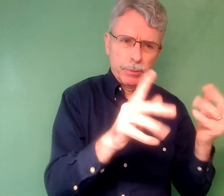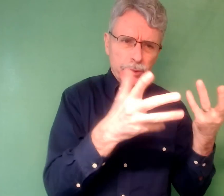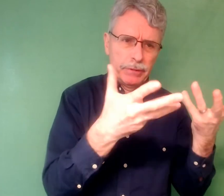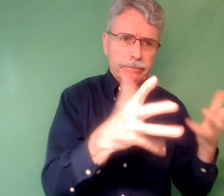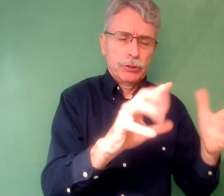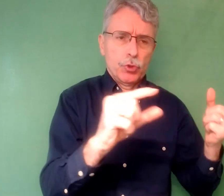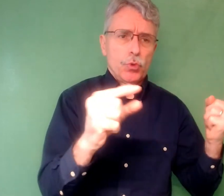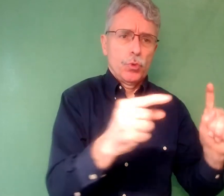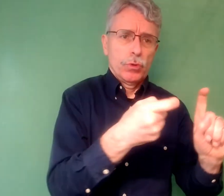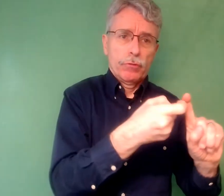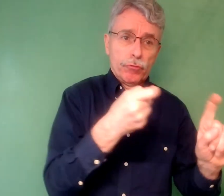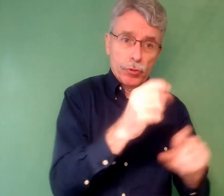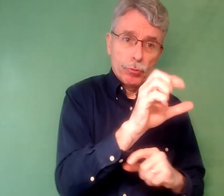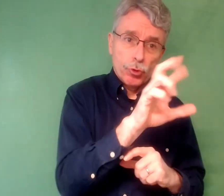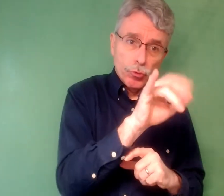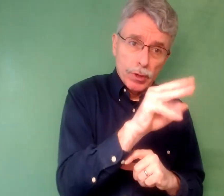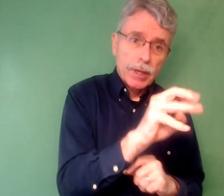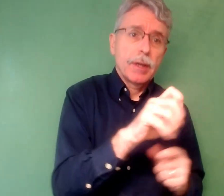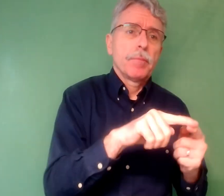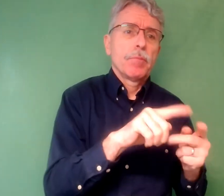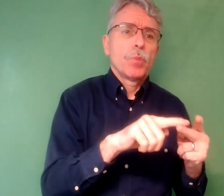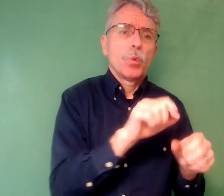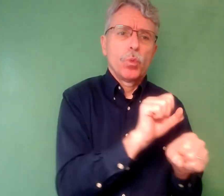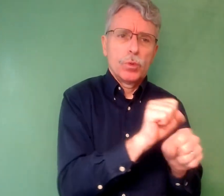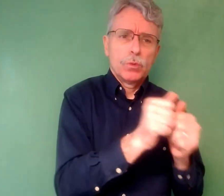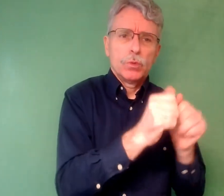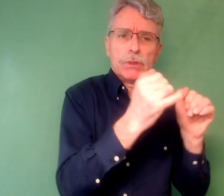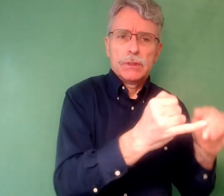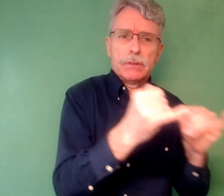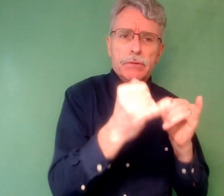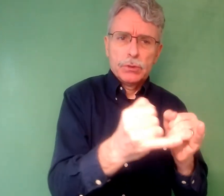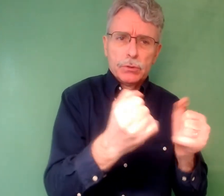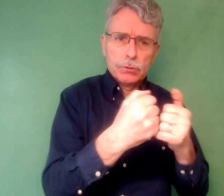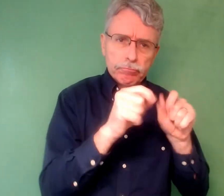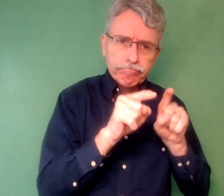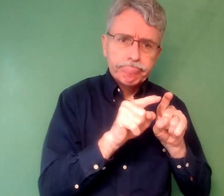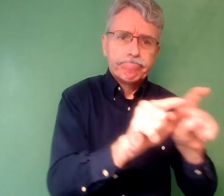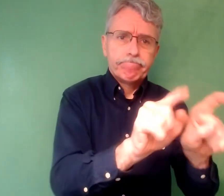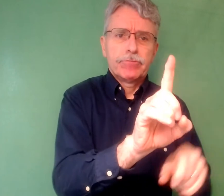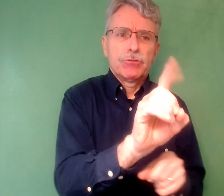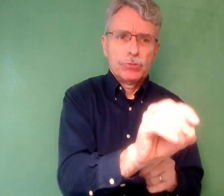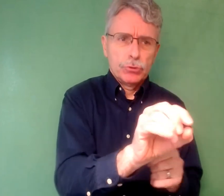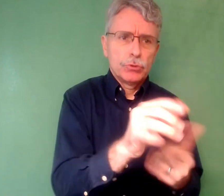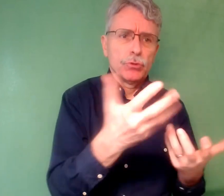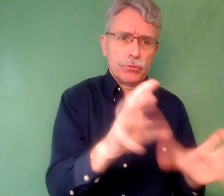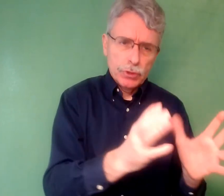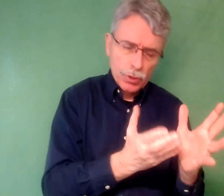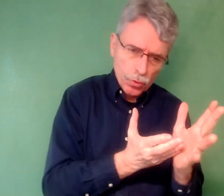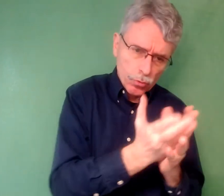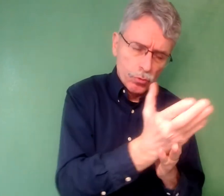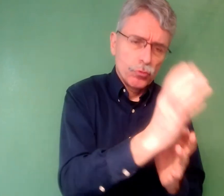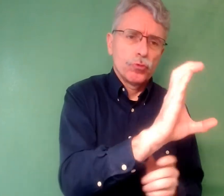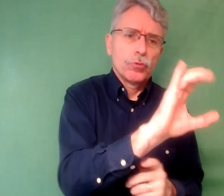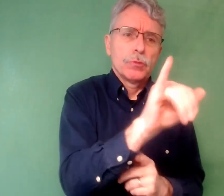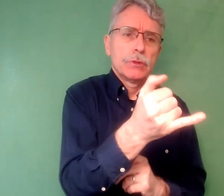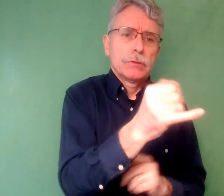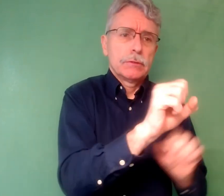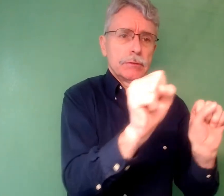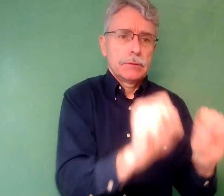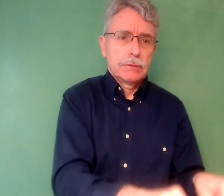Counselor and is a Certified Rehabilitation Counselor. He began his professional life as a Case Manager, working with members